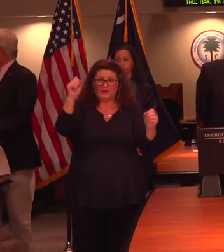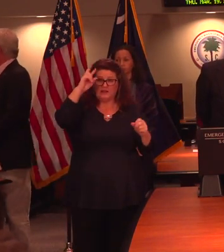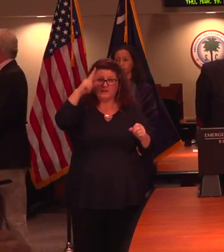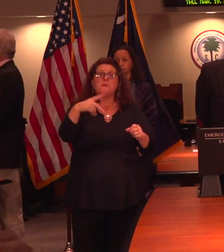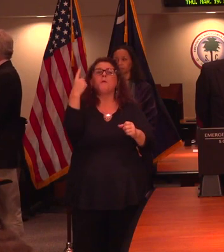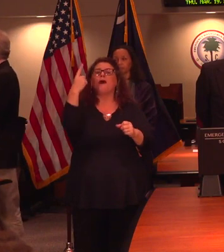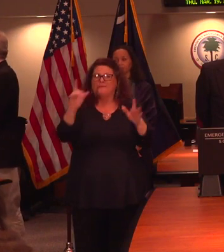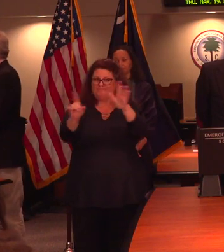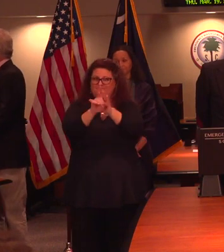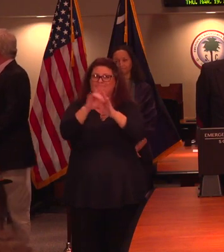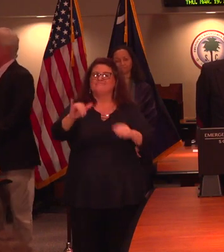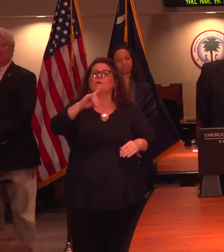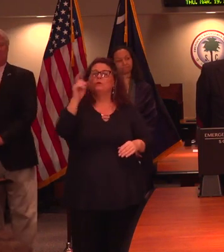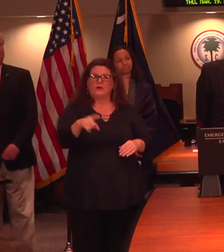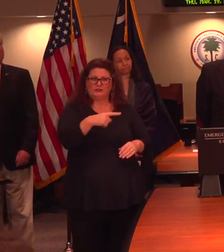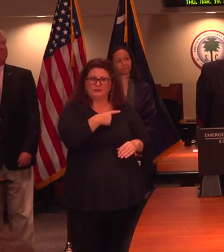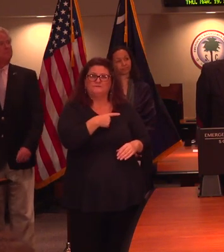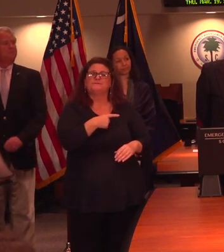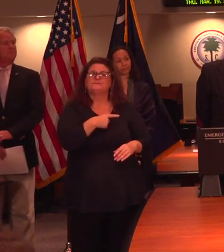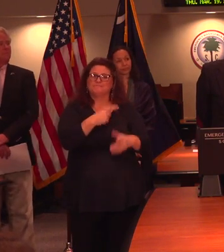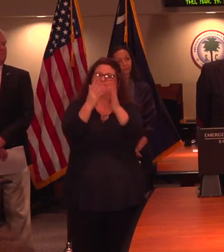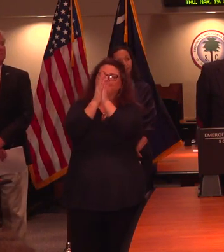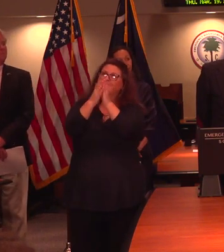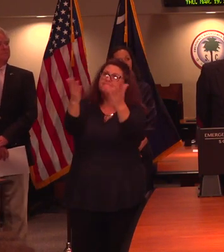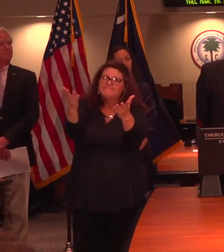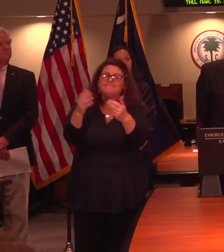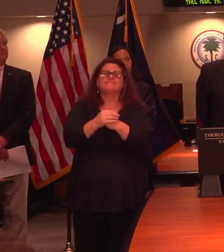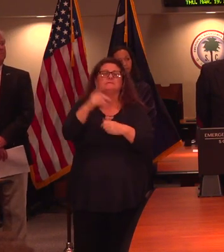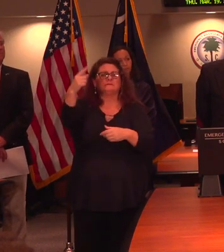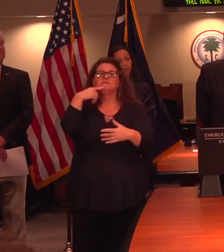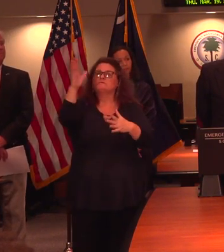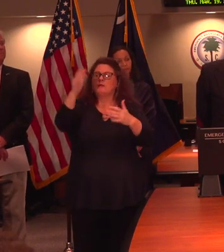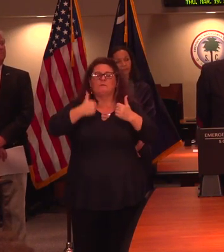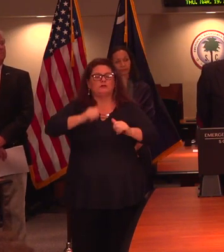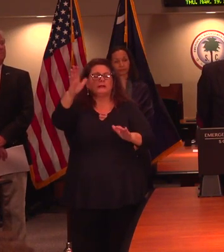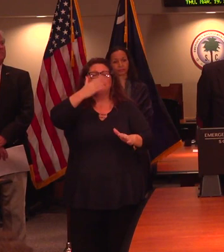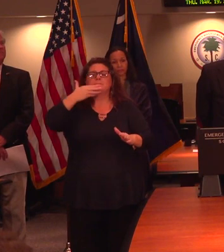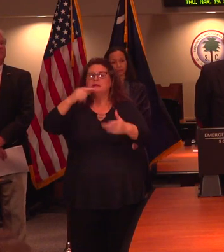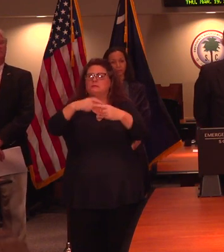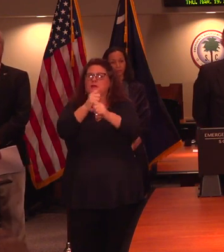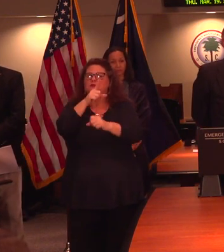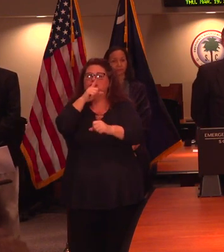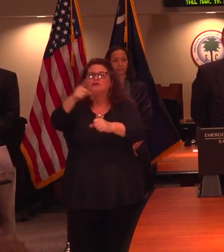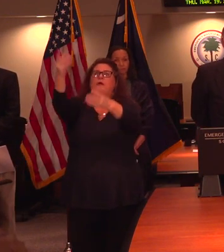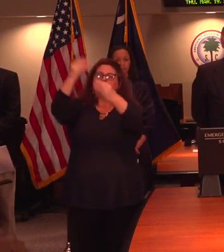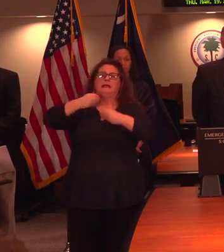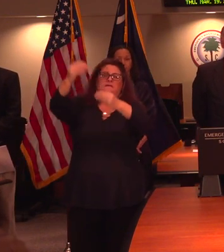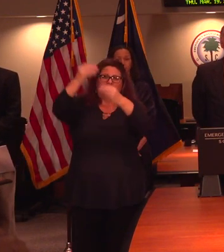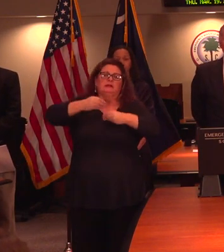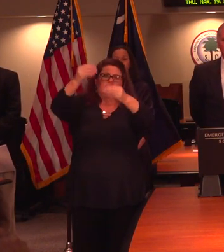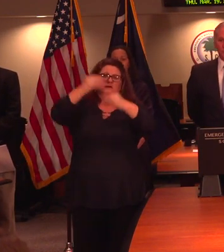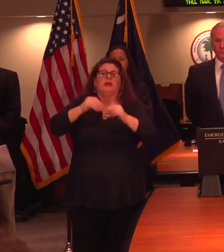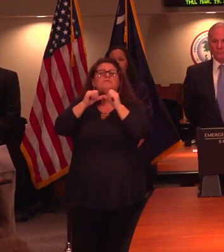and steps are being taken to be sure that there is a flow of all those supplies. On that note, do we know